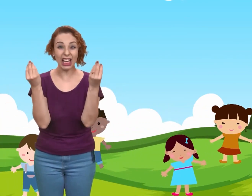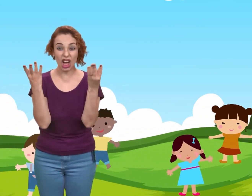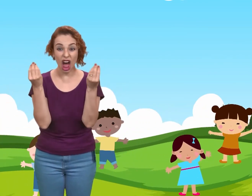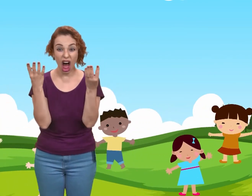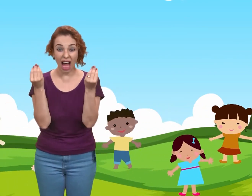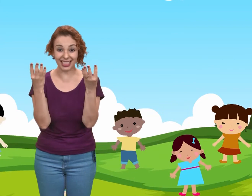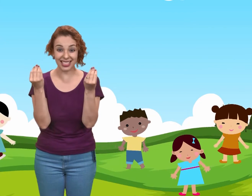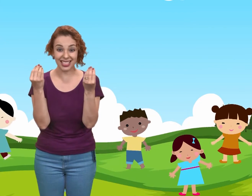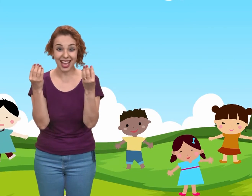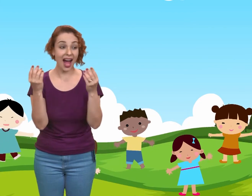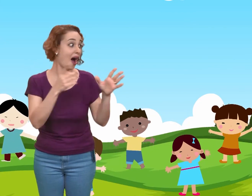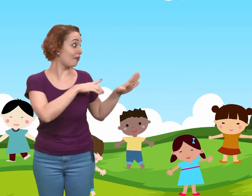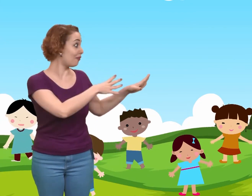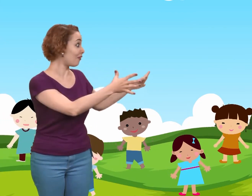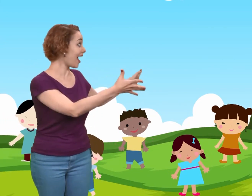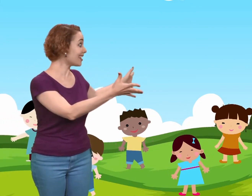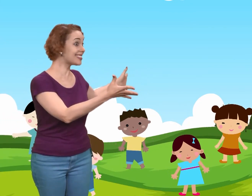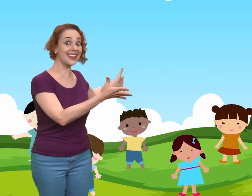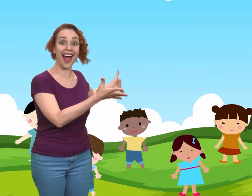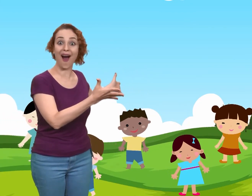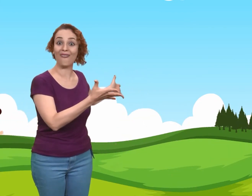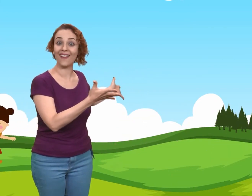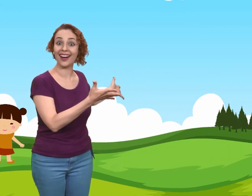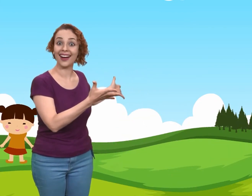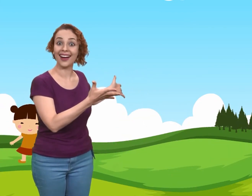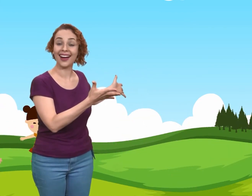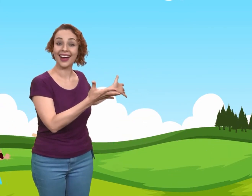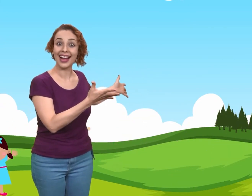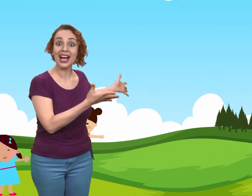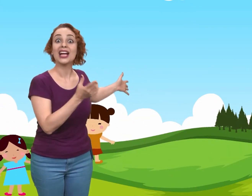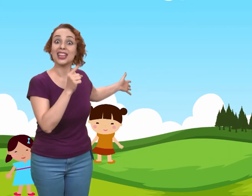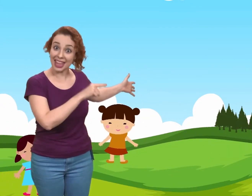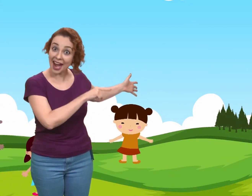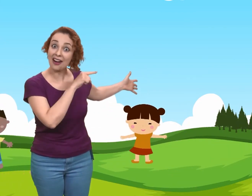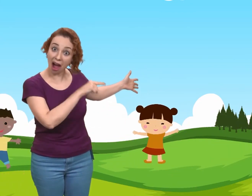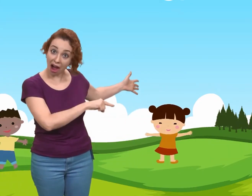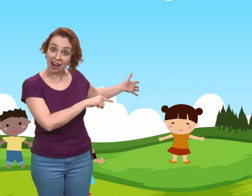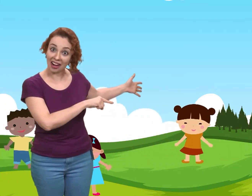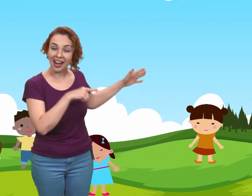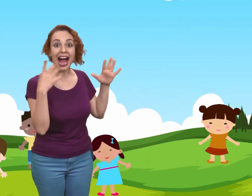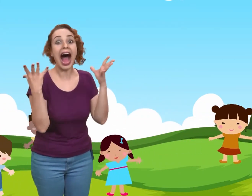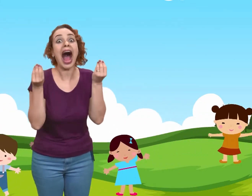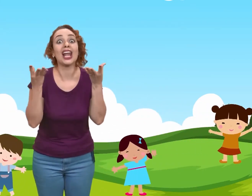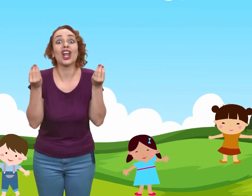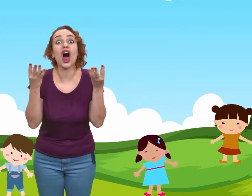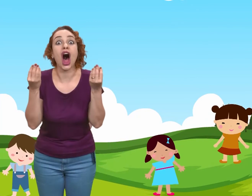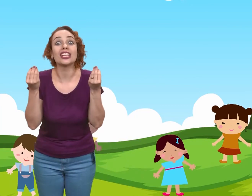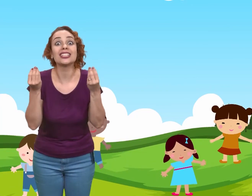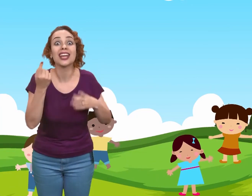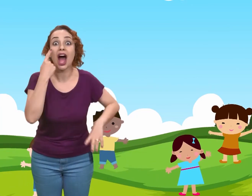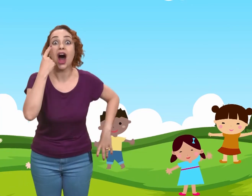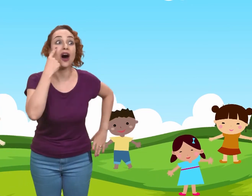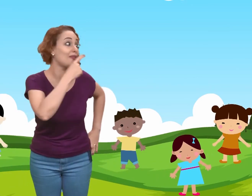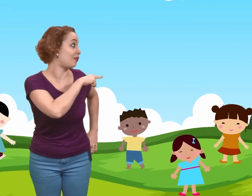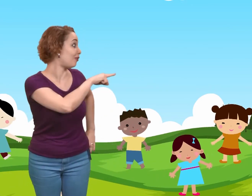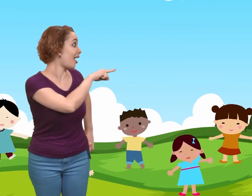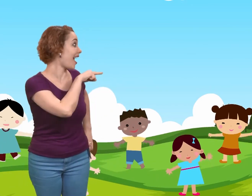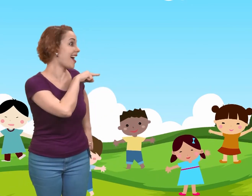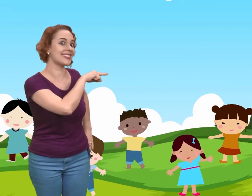lot of friends now. There are a lot of friends